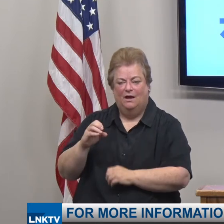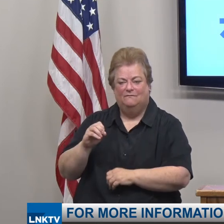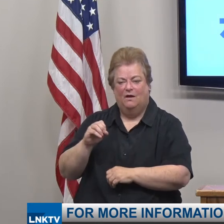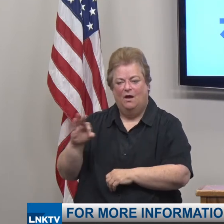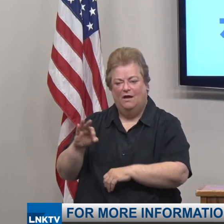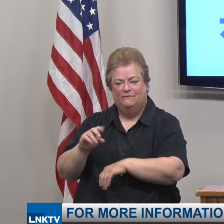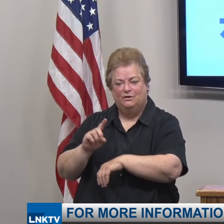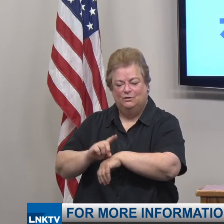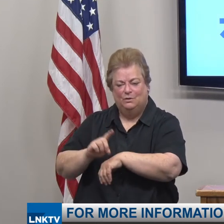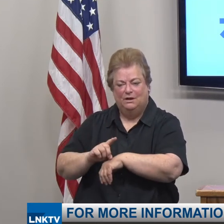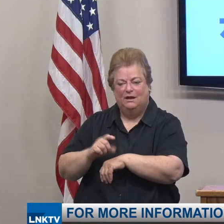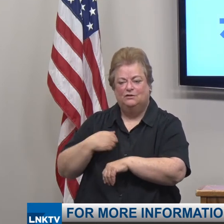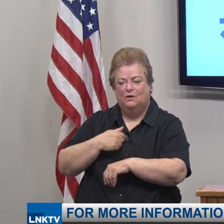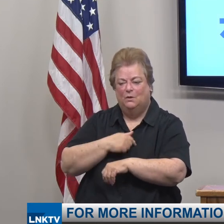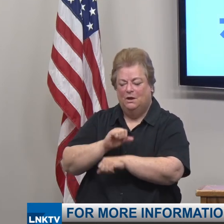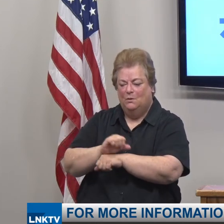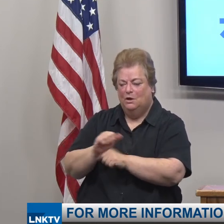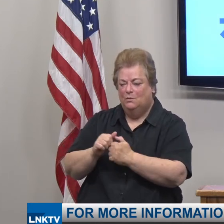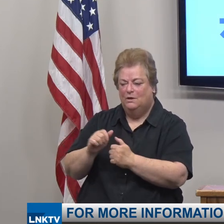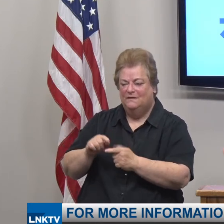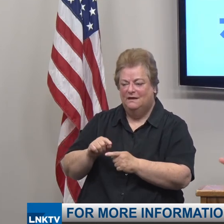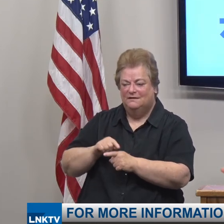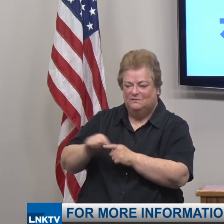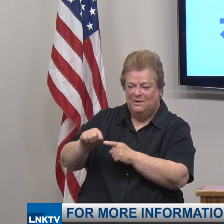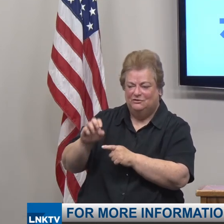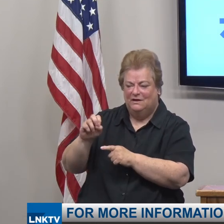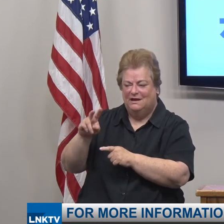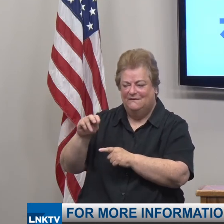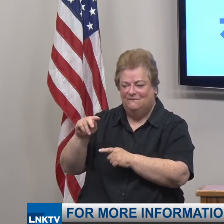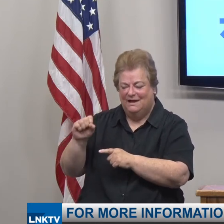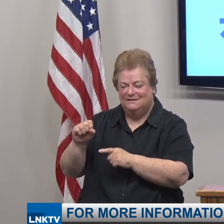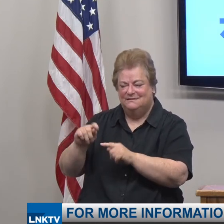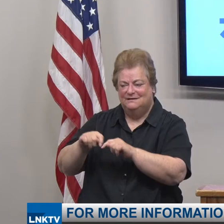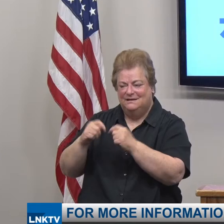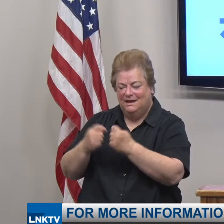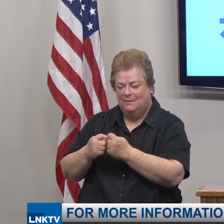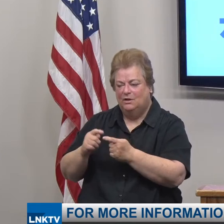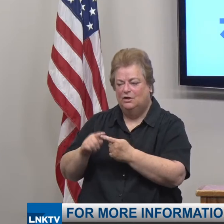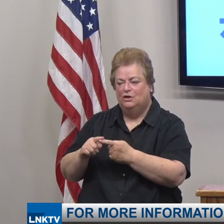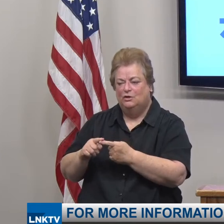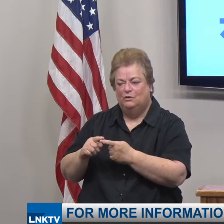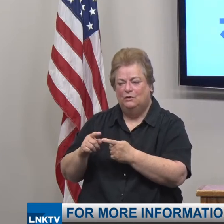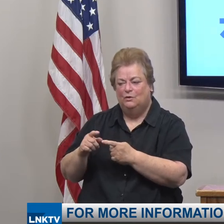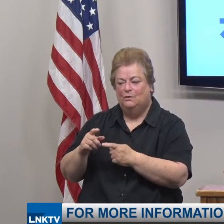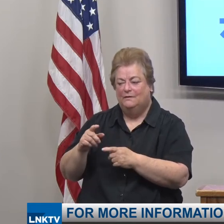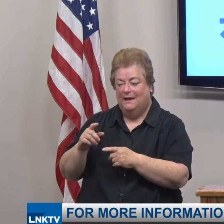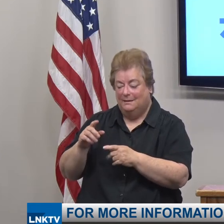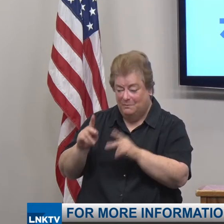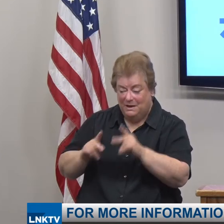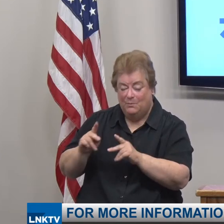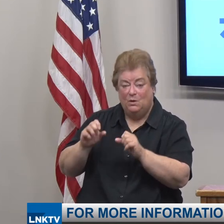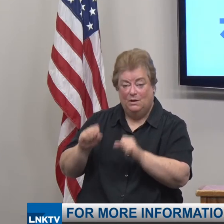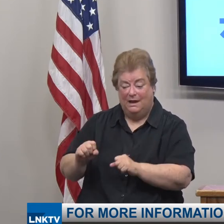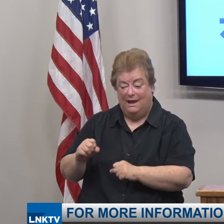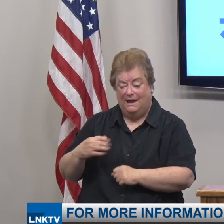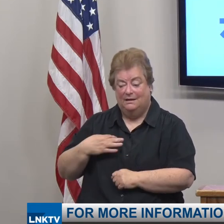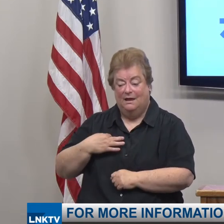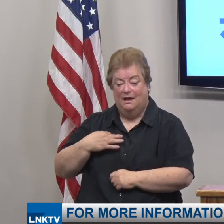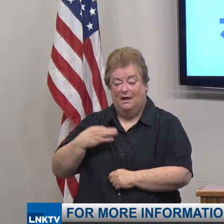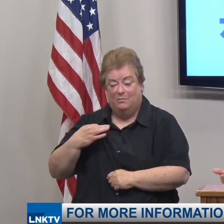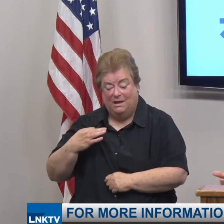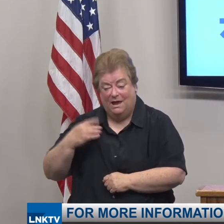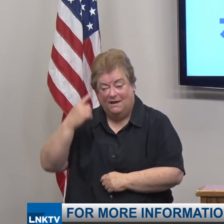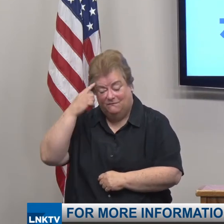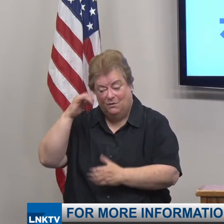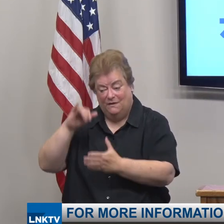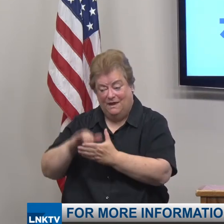we're working with our special events team to create a fair process by which people can apply for that support for their